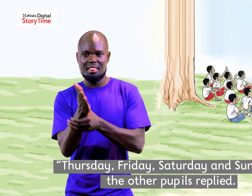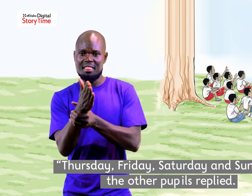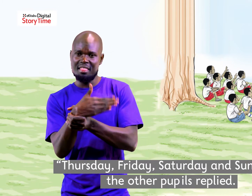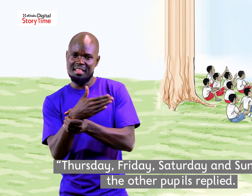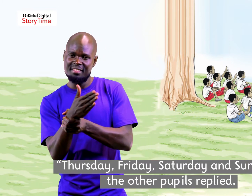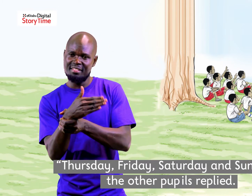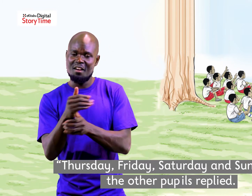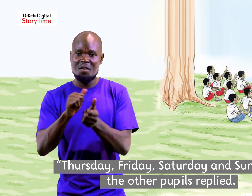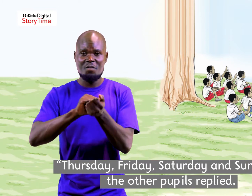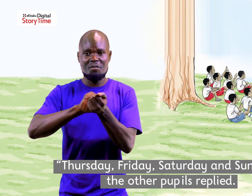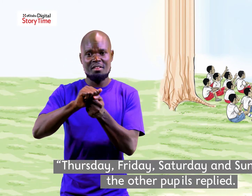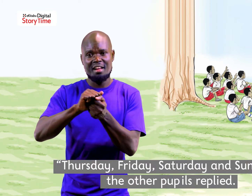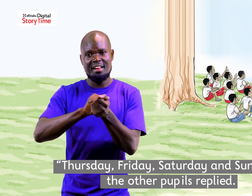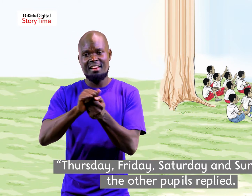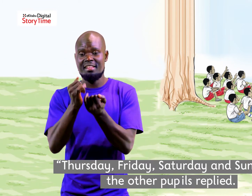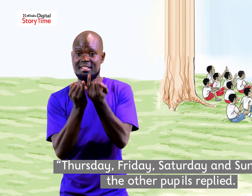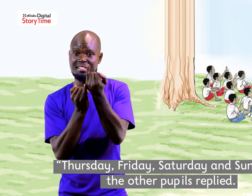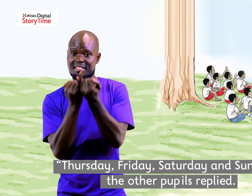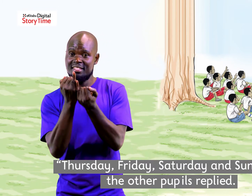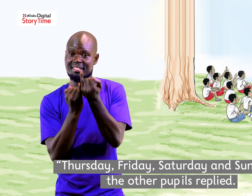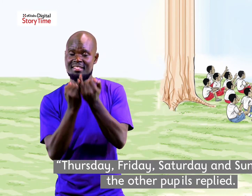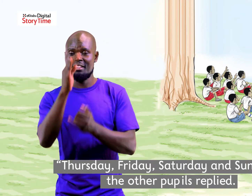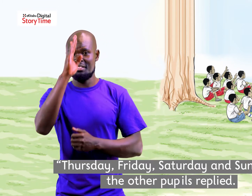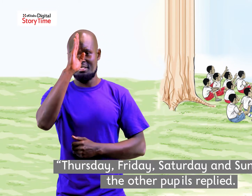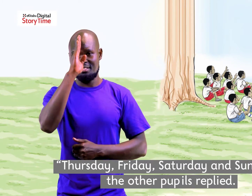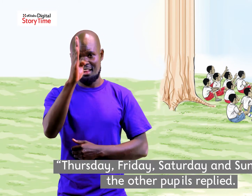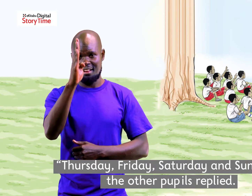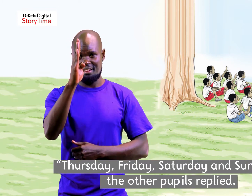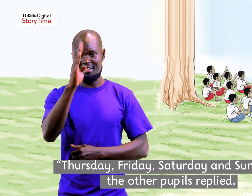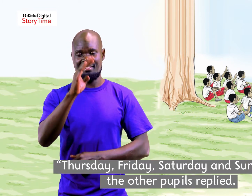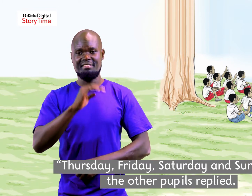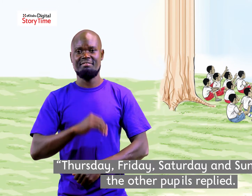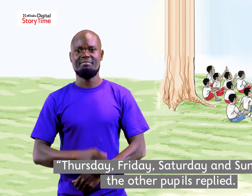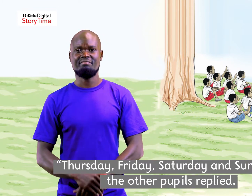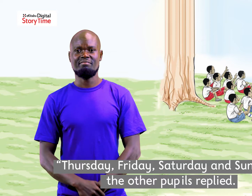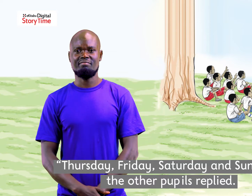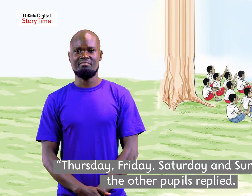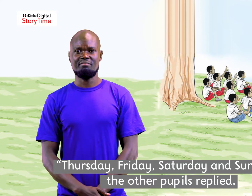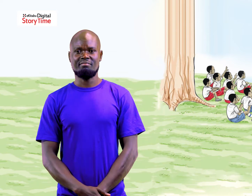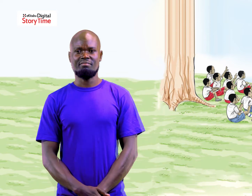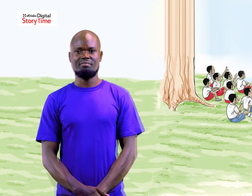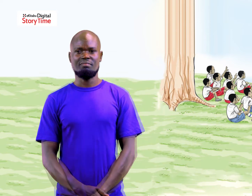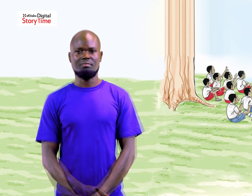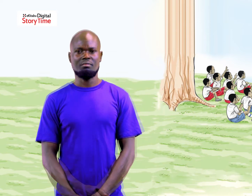friday saturday and sunday the other pupils replied